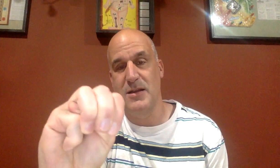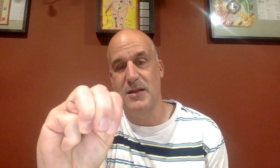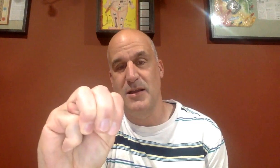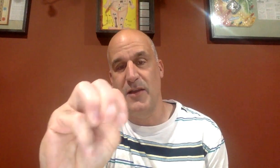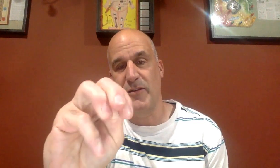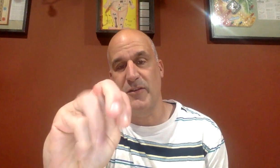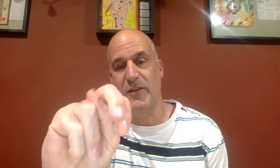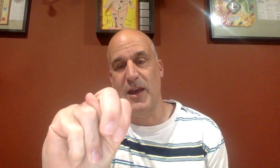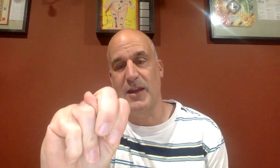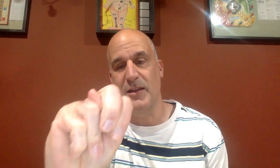And this is N.